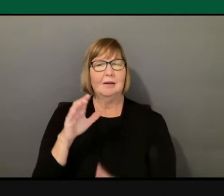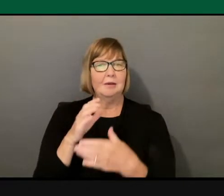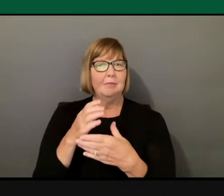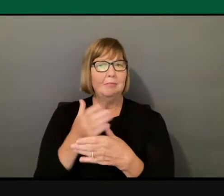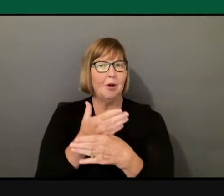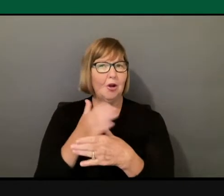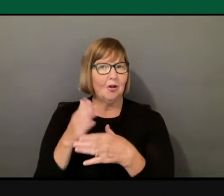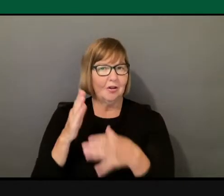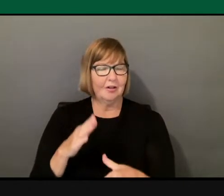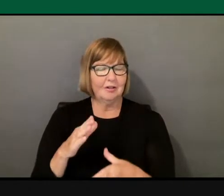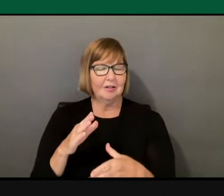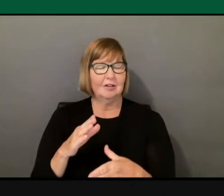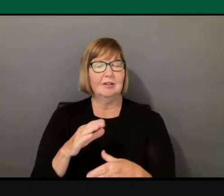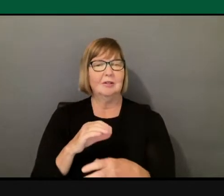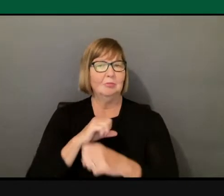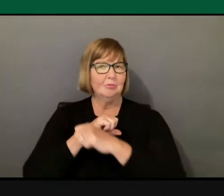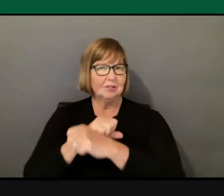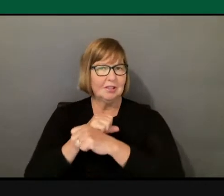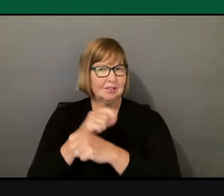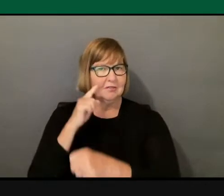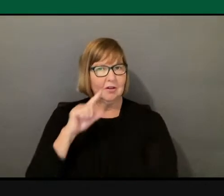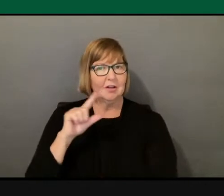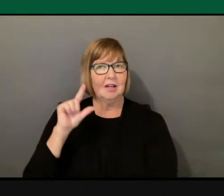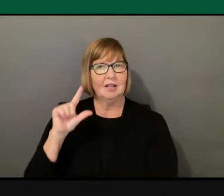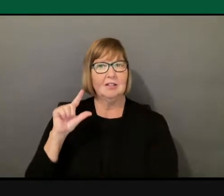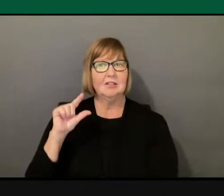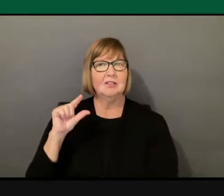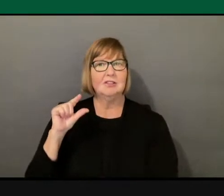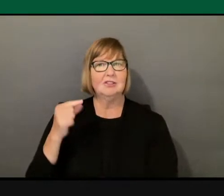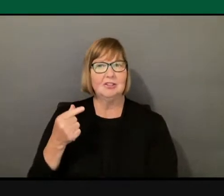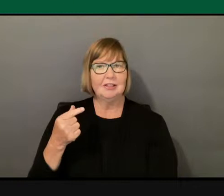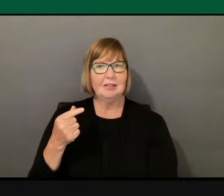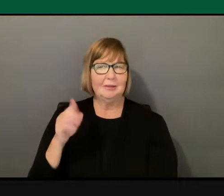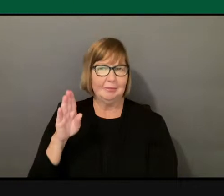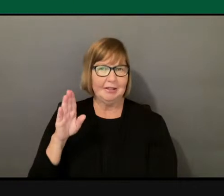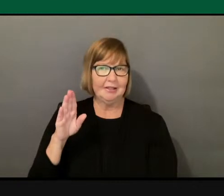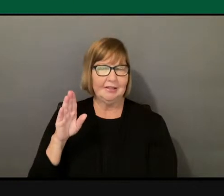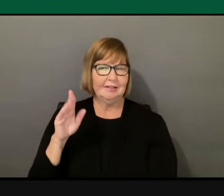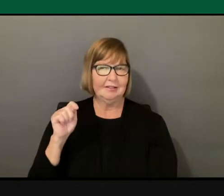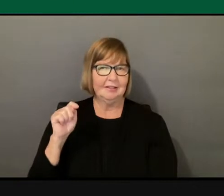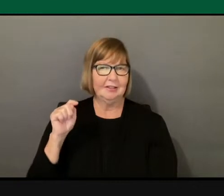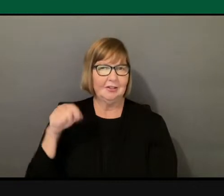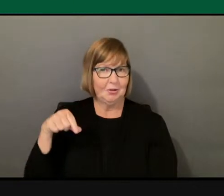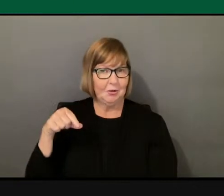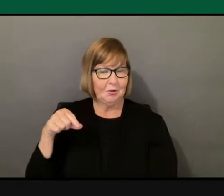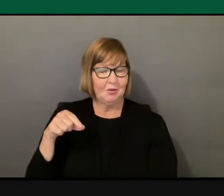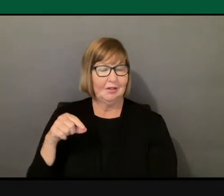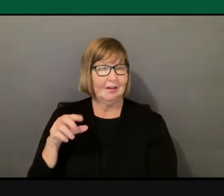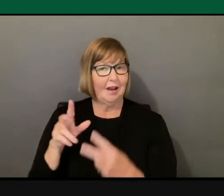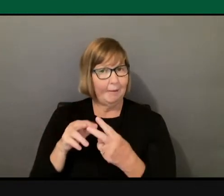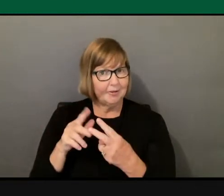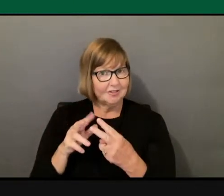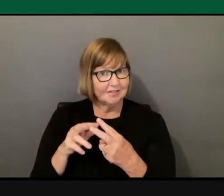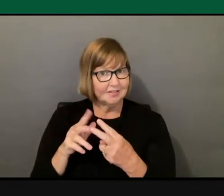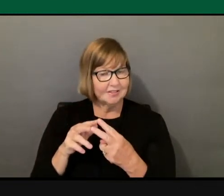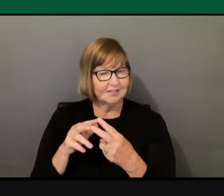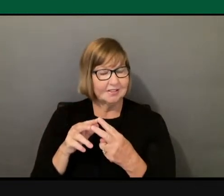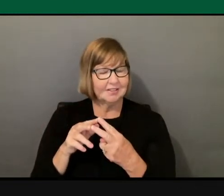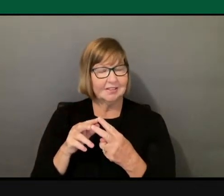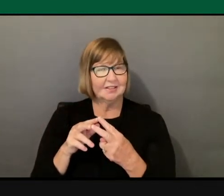LGBTQ couples. Even whether